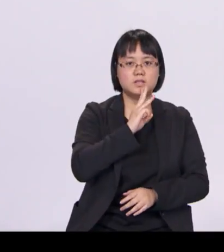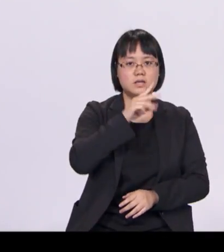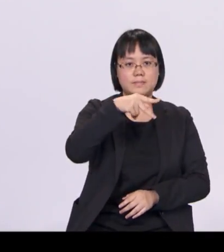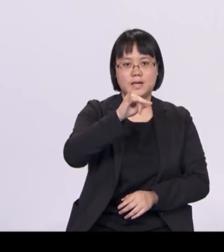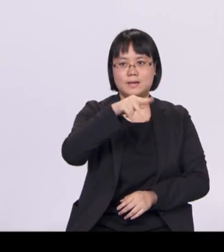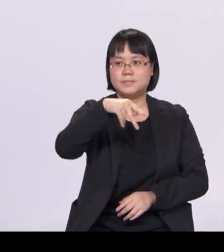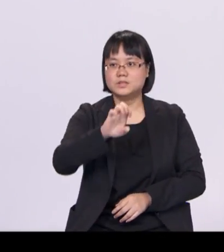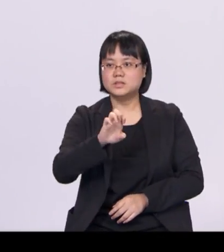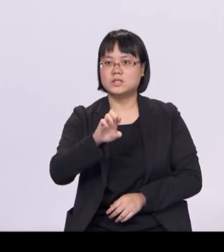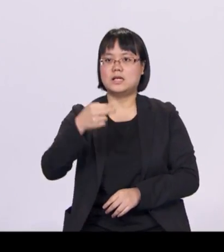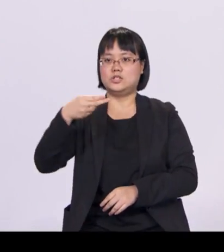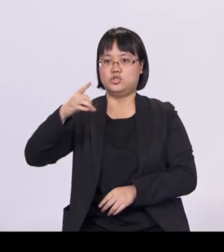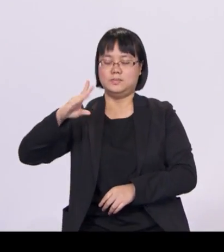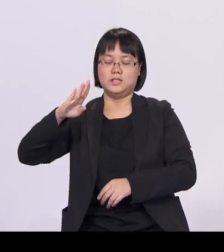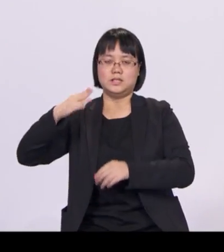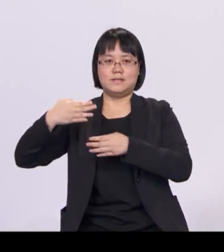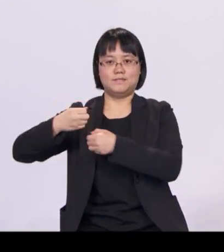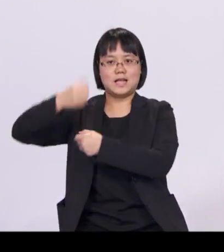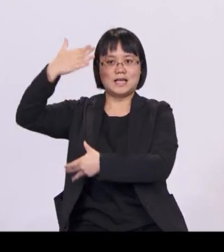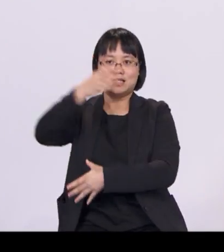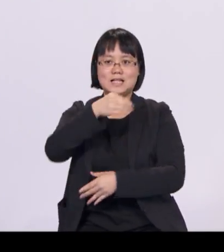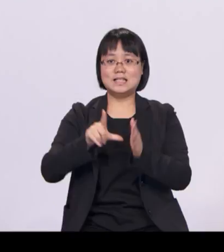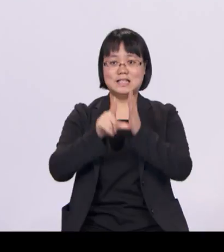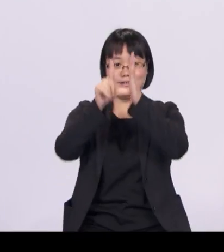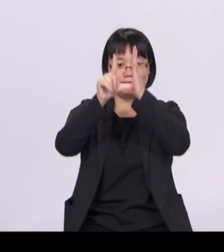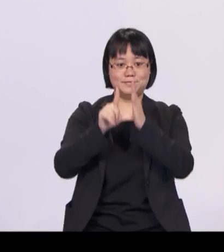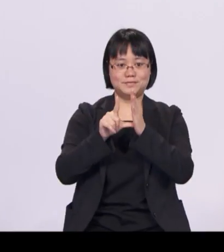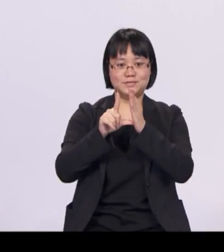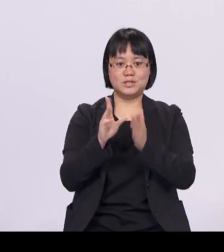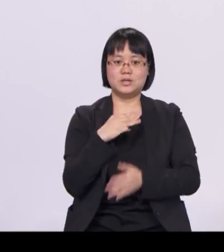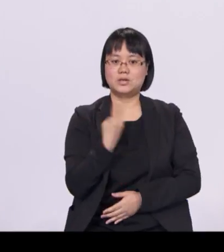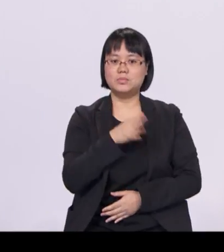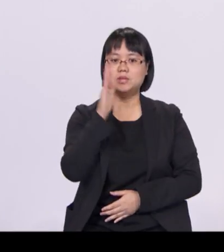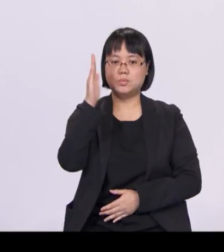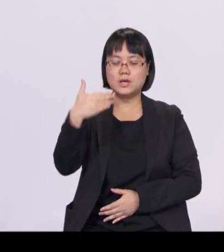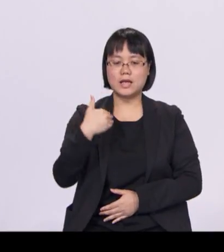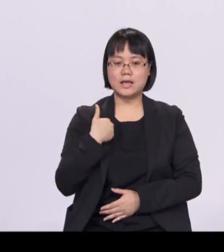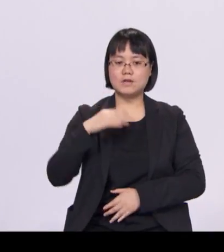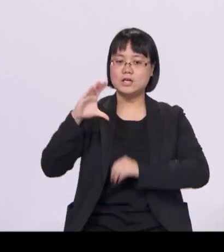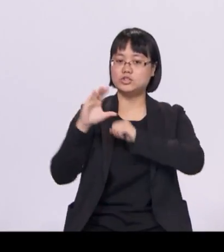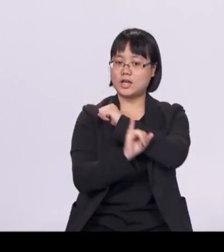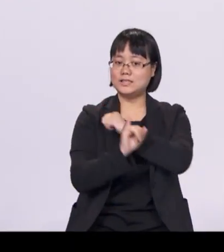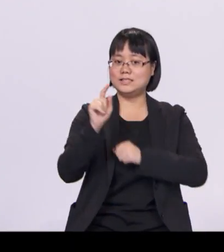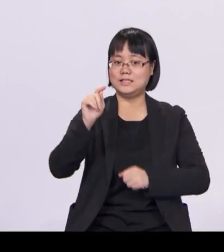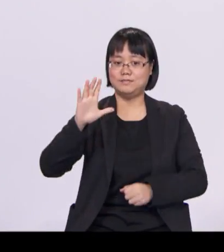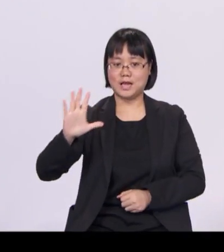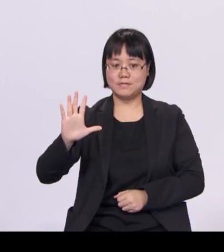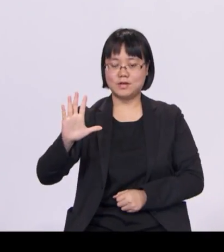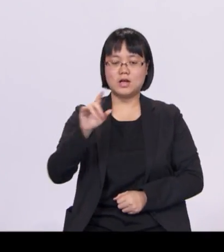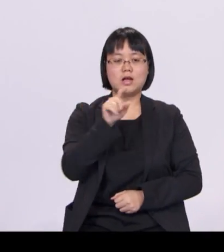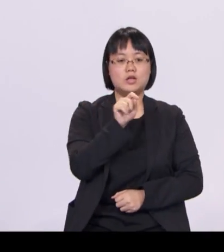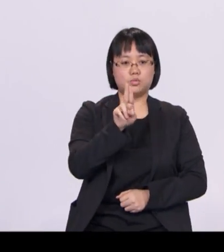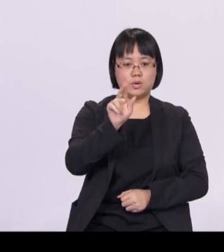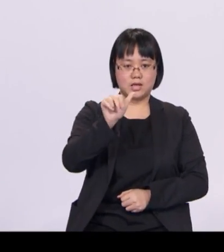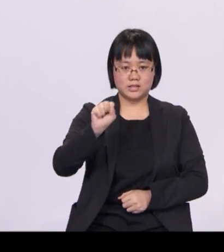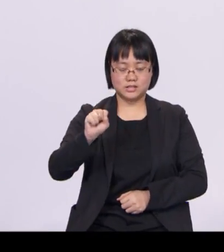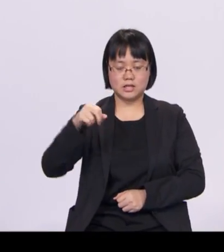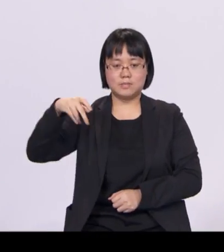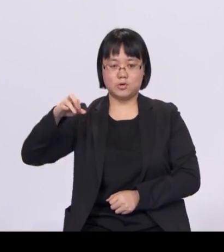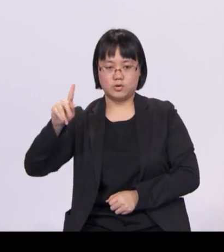We also build Changni Airport's Terminal 5, or Changni T5, Twasport and the KL Singapore high-speed